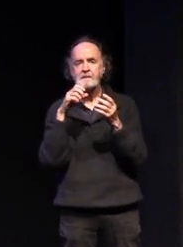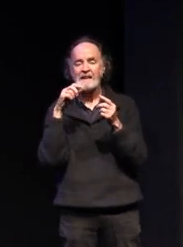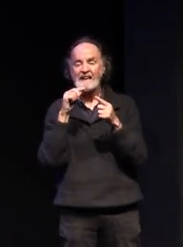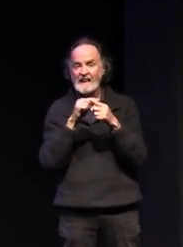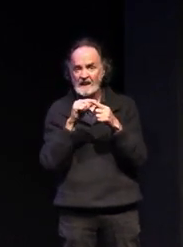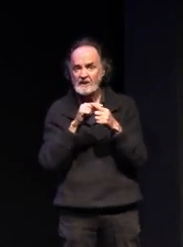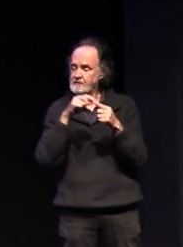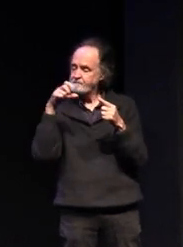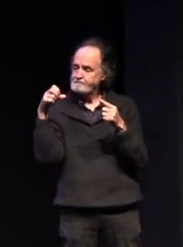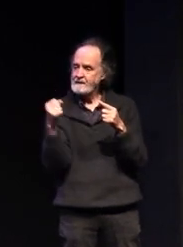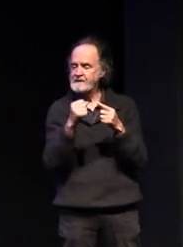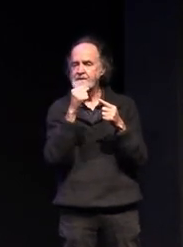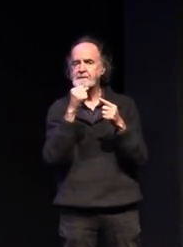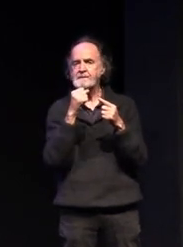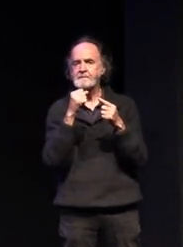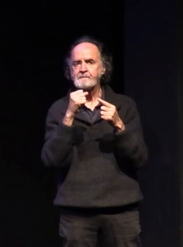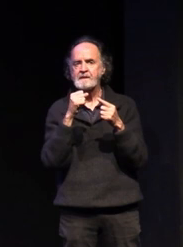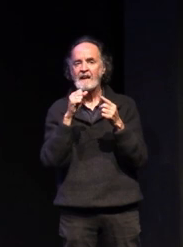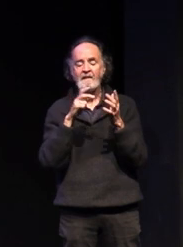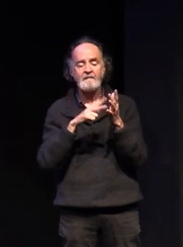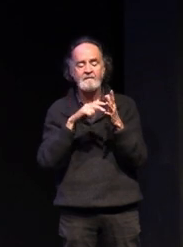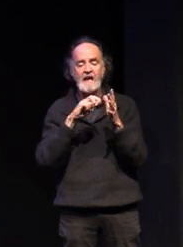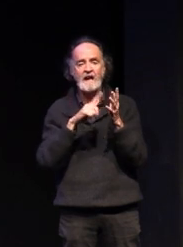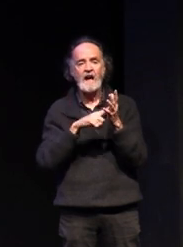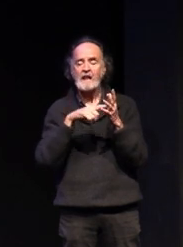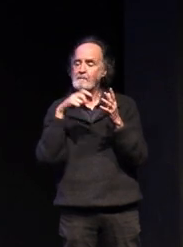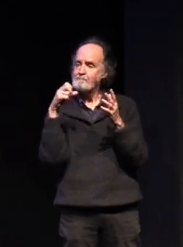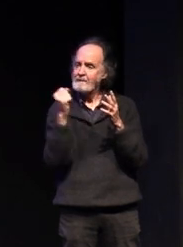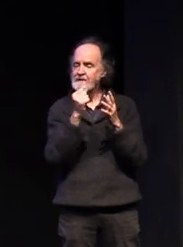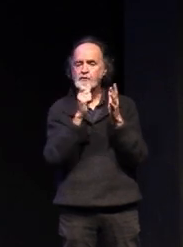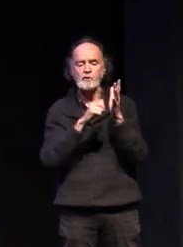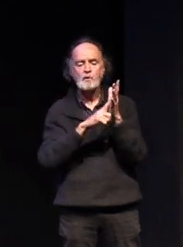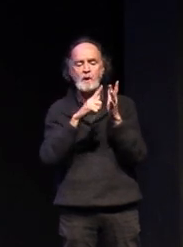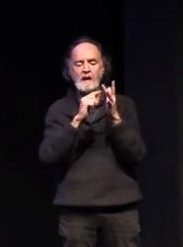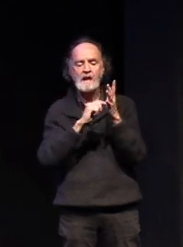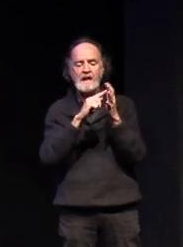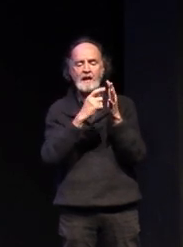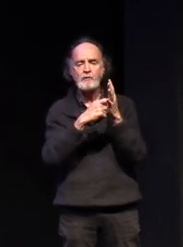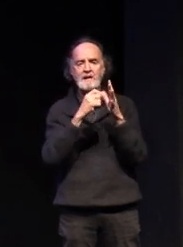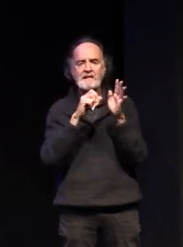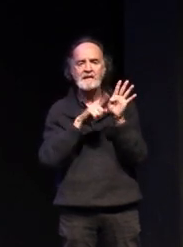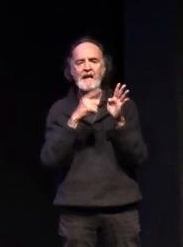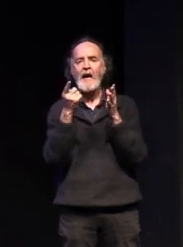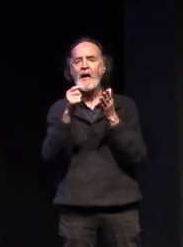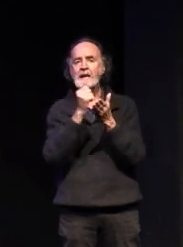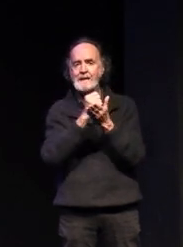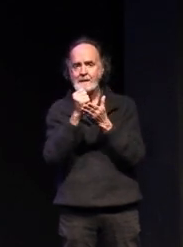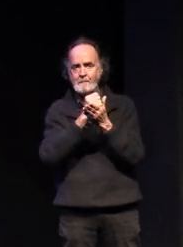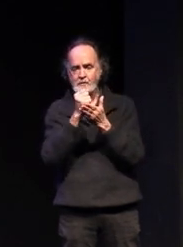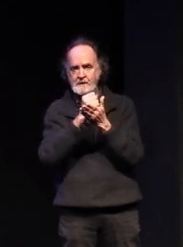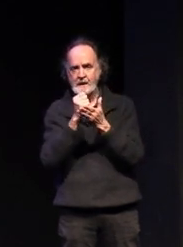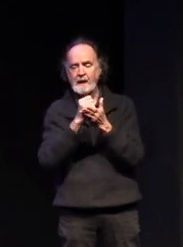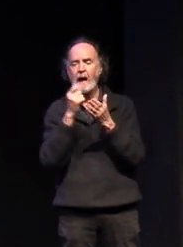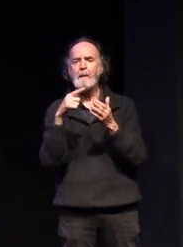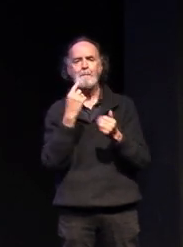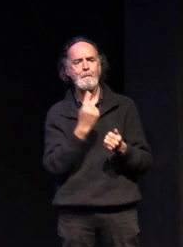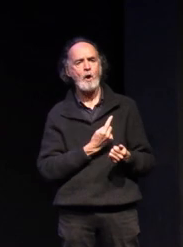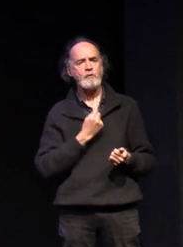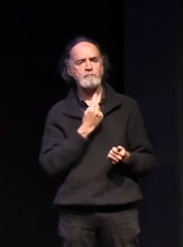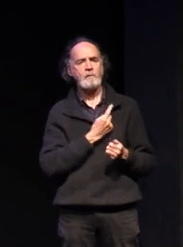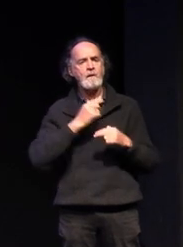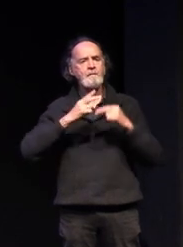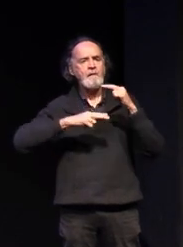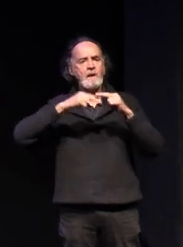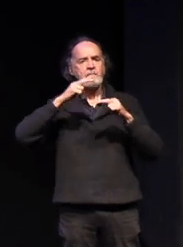in vcal there's compulsory parts in literacy and numeracy as well as personal development and work related skills